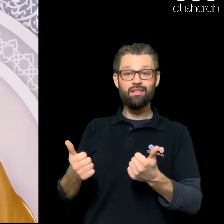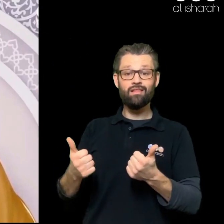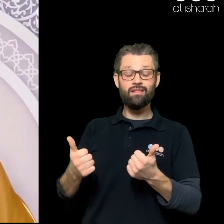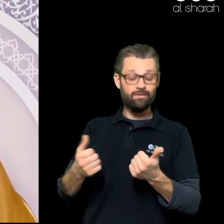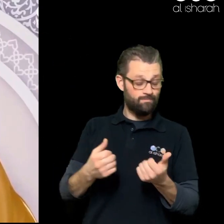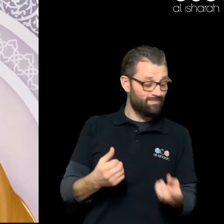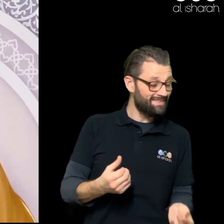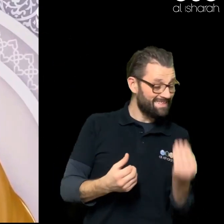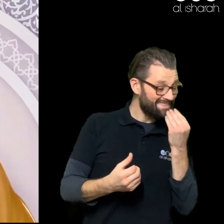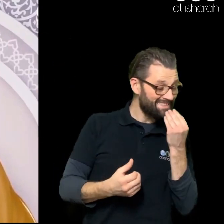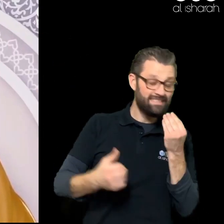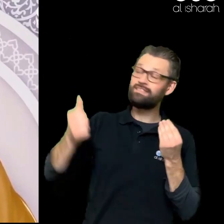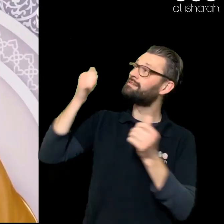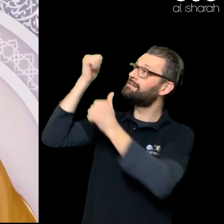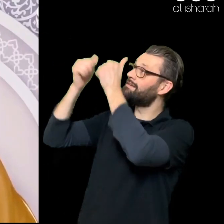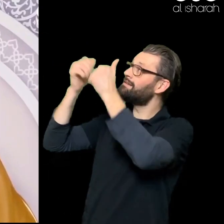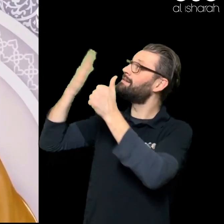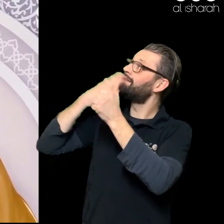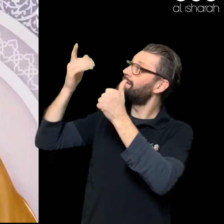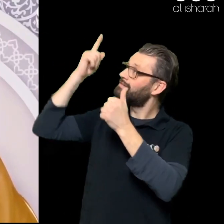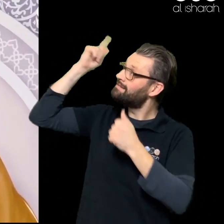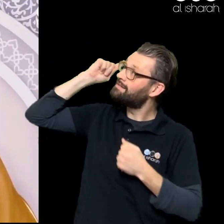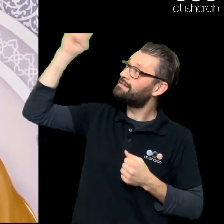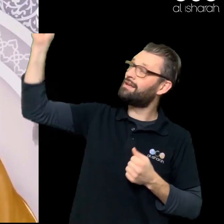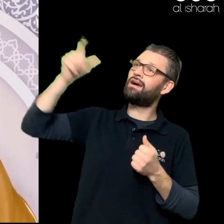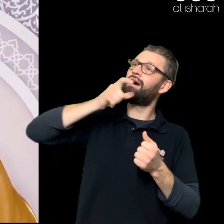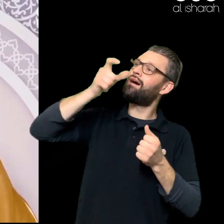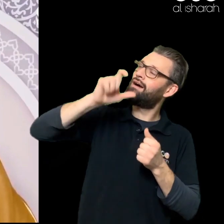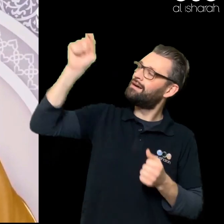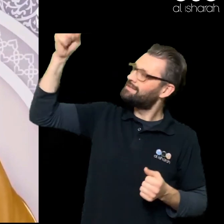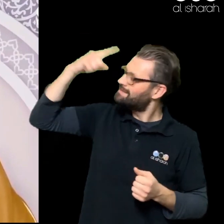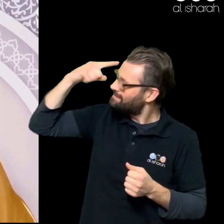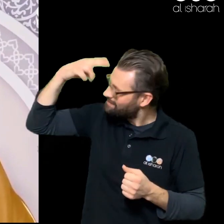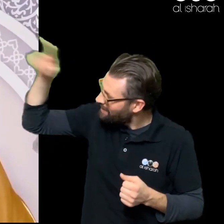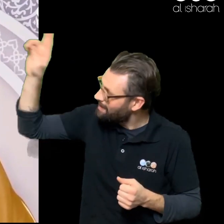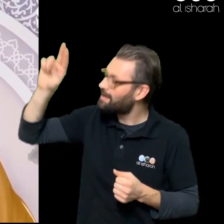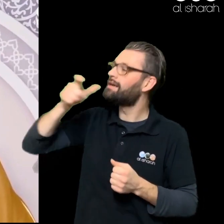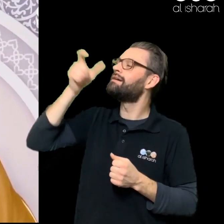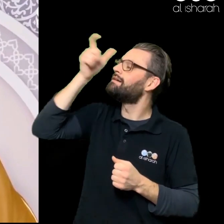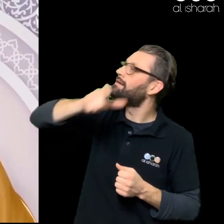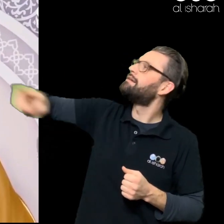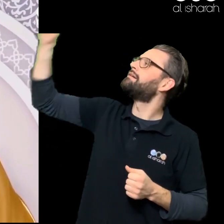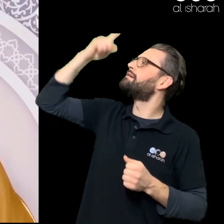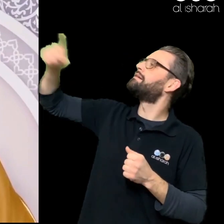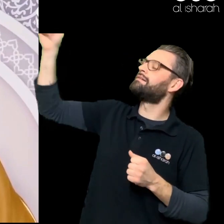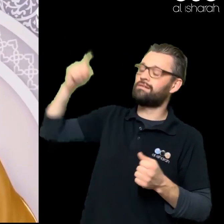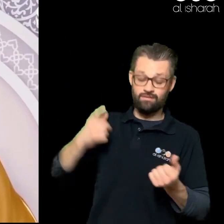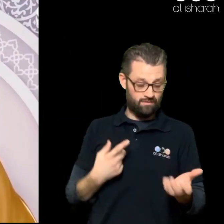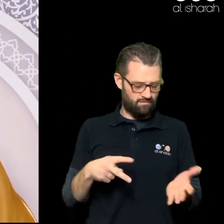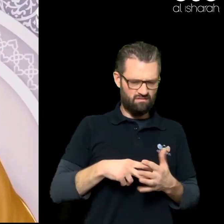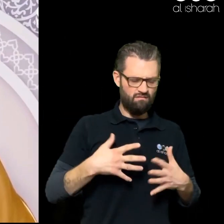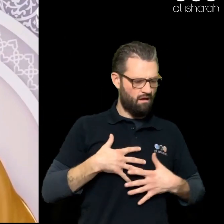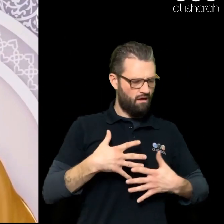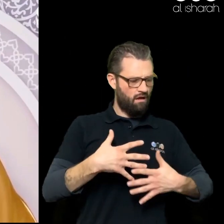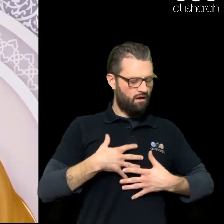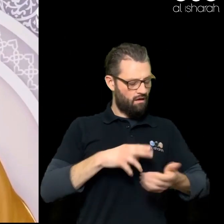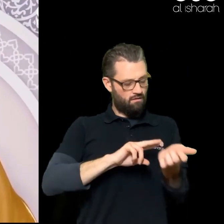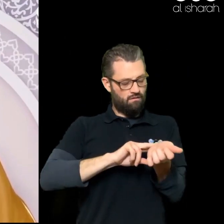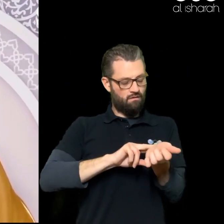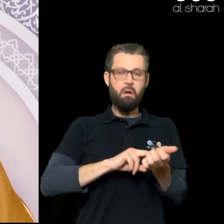him Say his name You get up You're breathing You're okay Your health Is fine You look Into the mirror You remember Allah Subhanallah